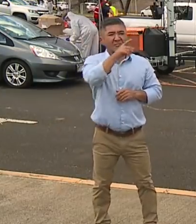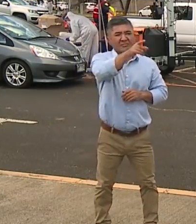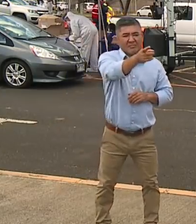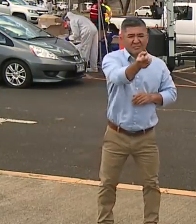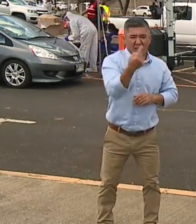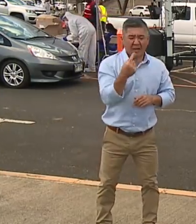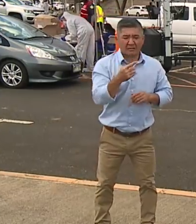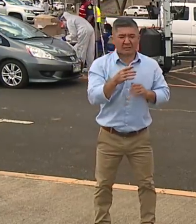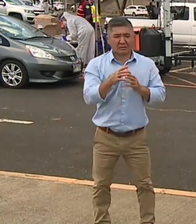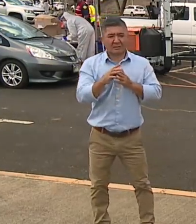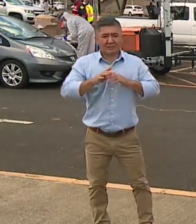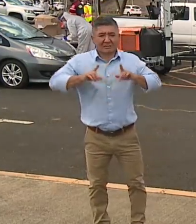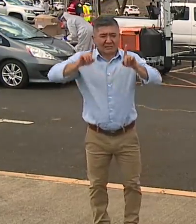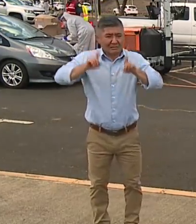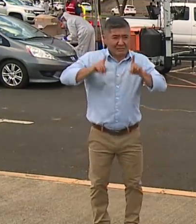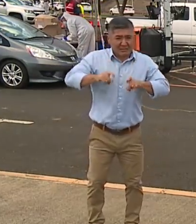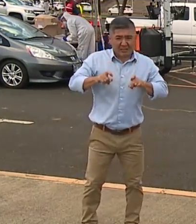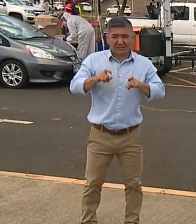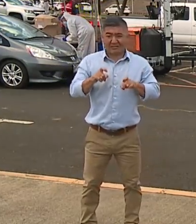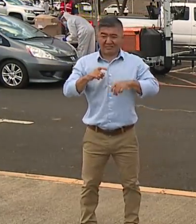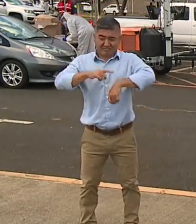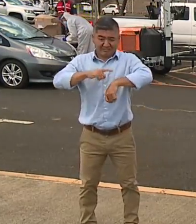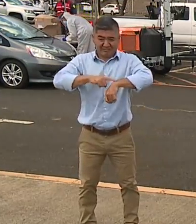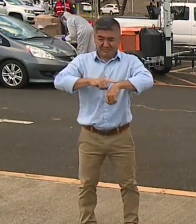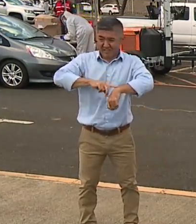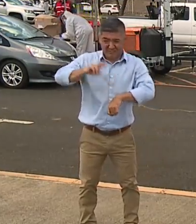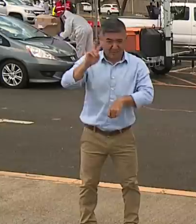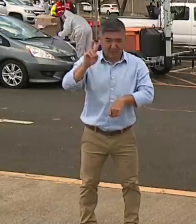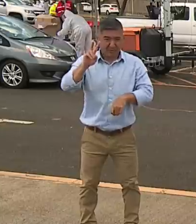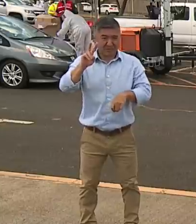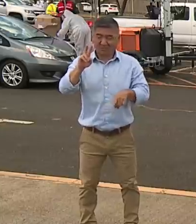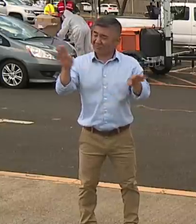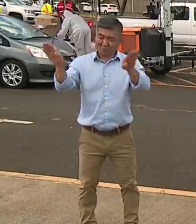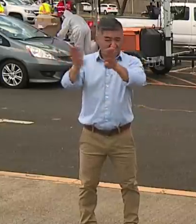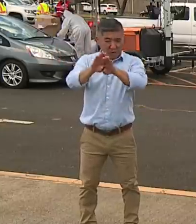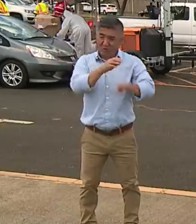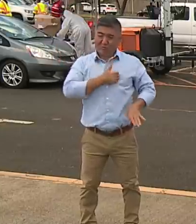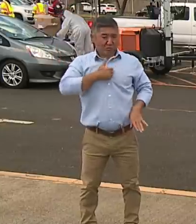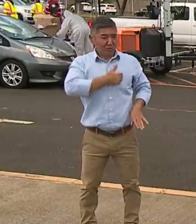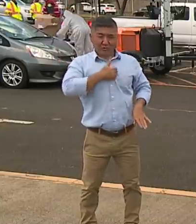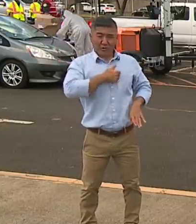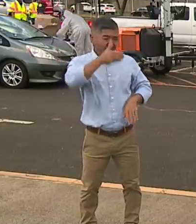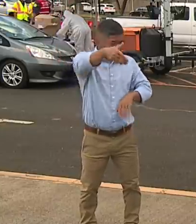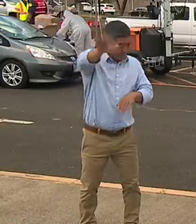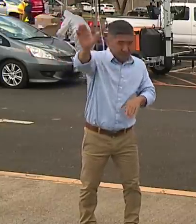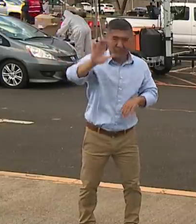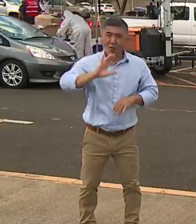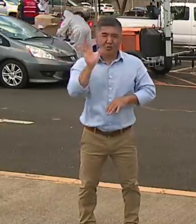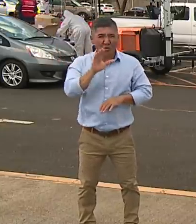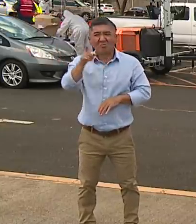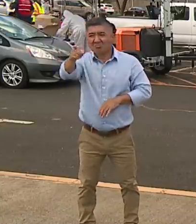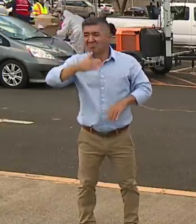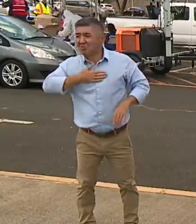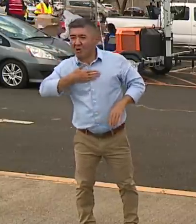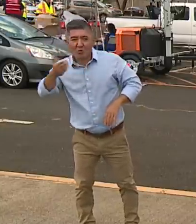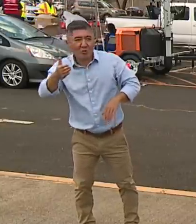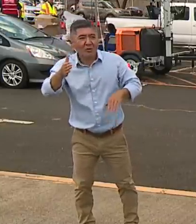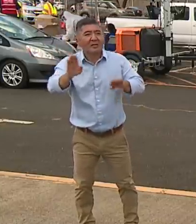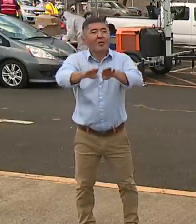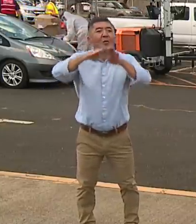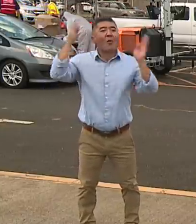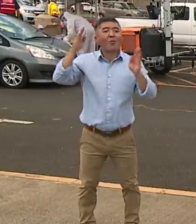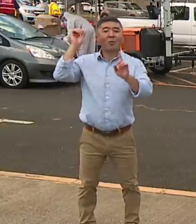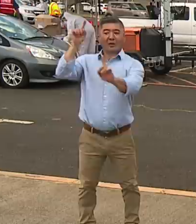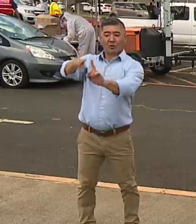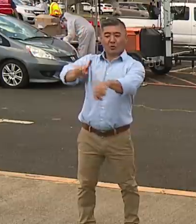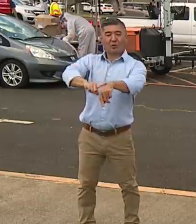about testing, which was going to end at four, I mean, two. It's now they've agreed to keep it open till four. But you will get your results